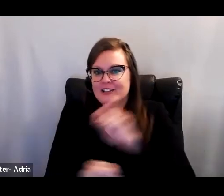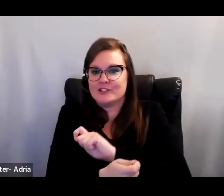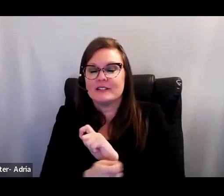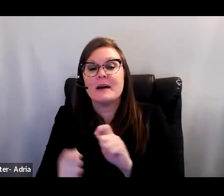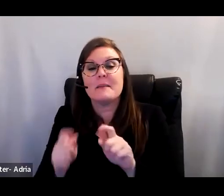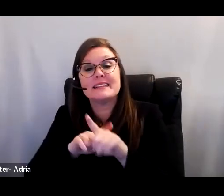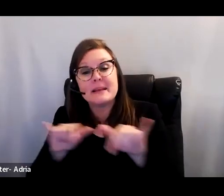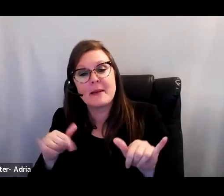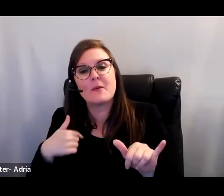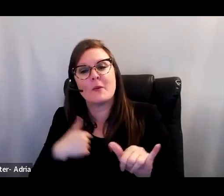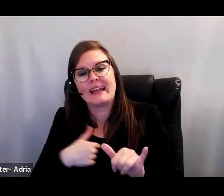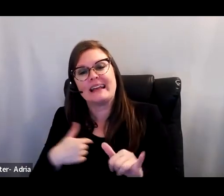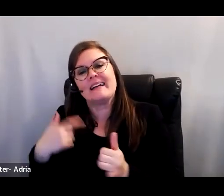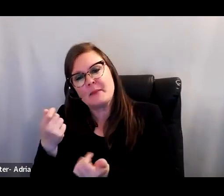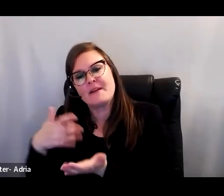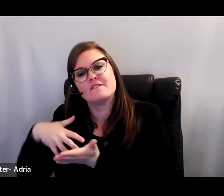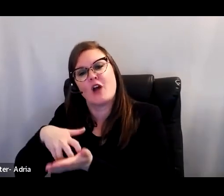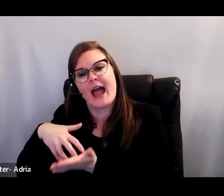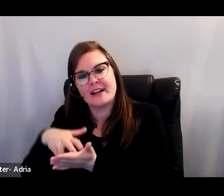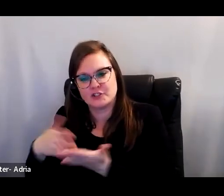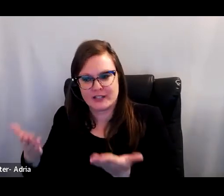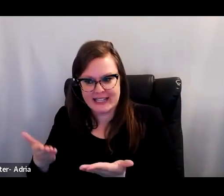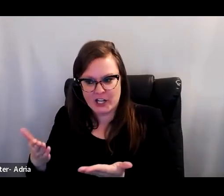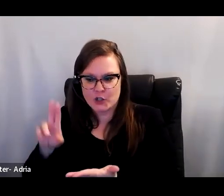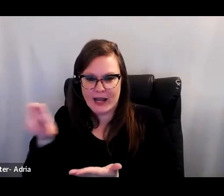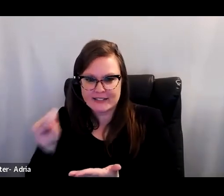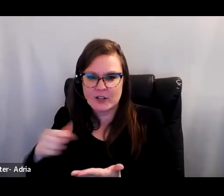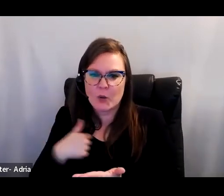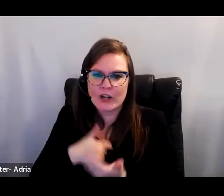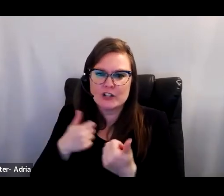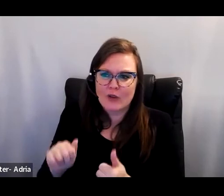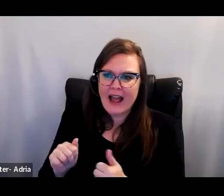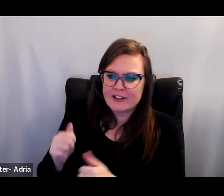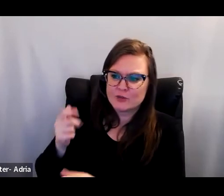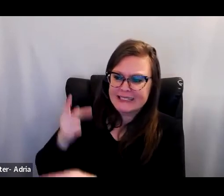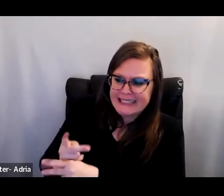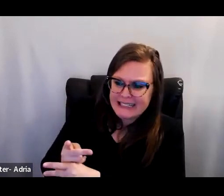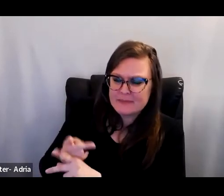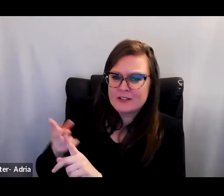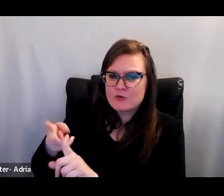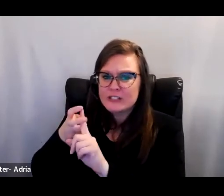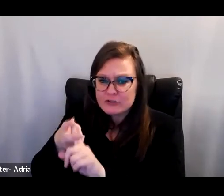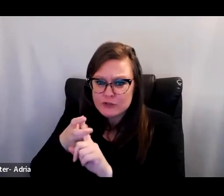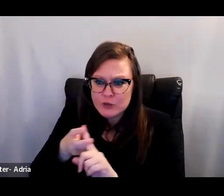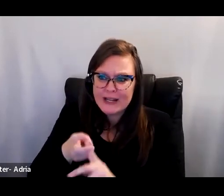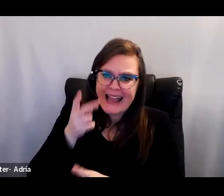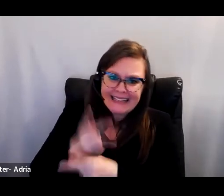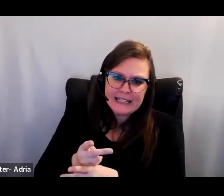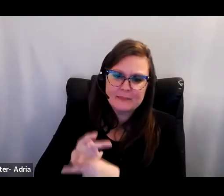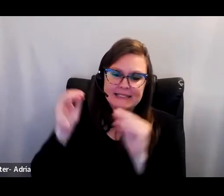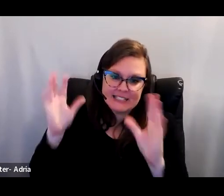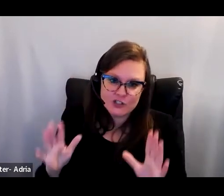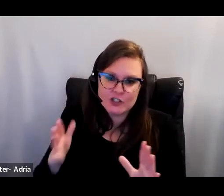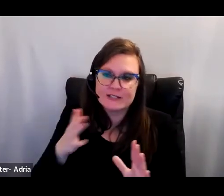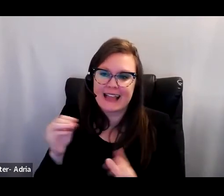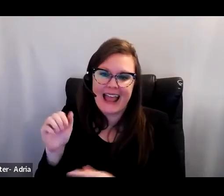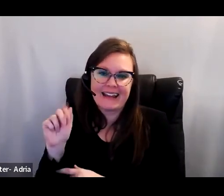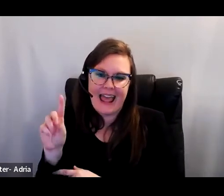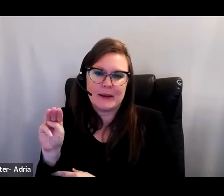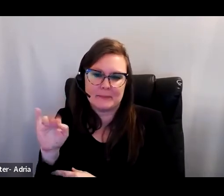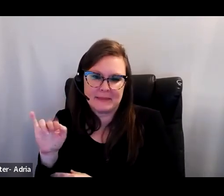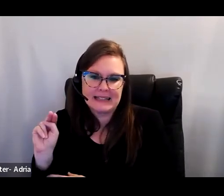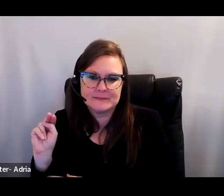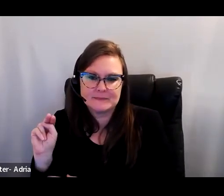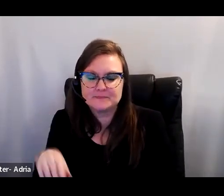in education in the U.S. as we're struggling to recruit and retain teachers and administrators. Meanwhile, many students in our schools are